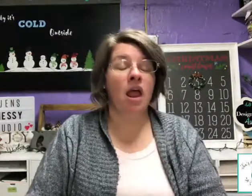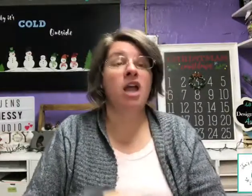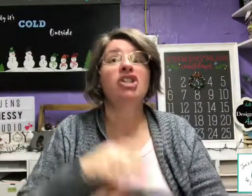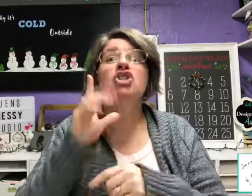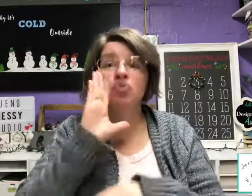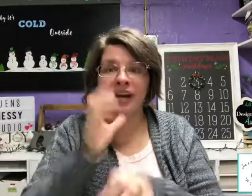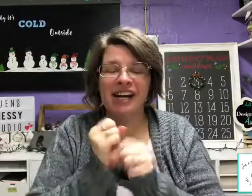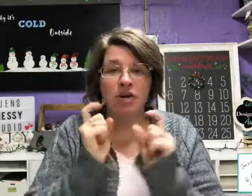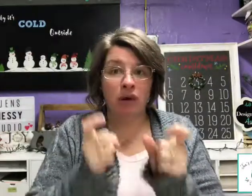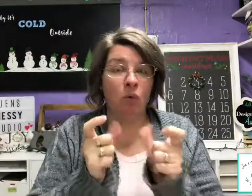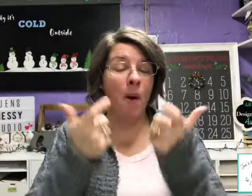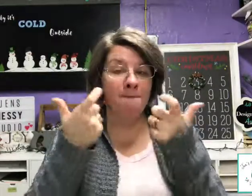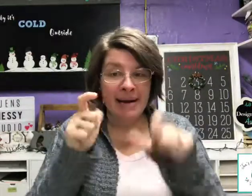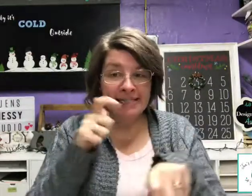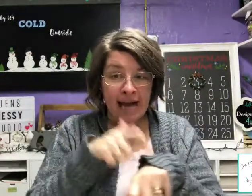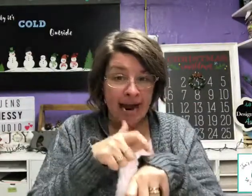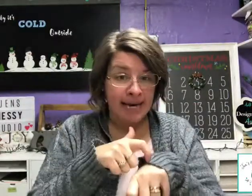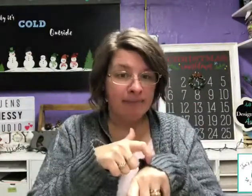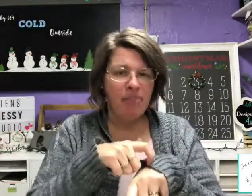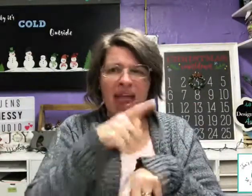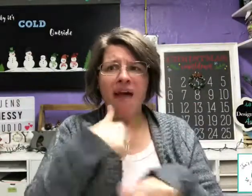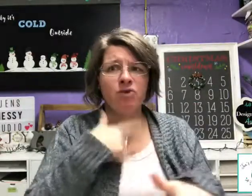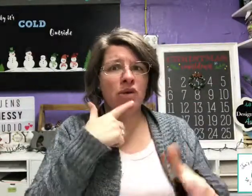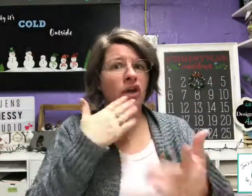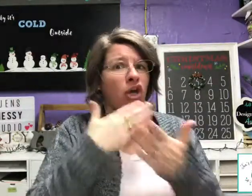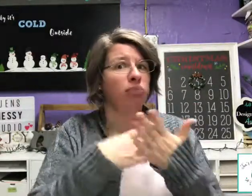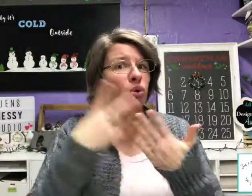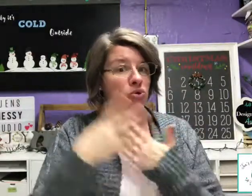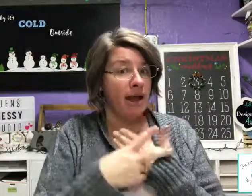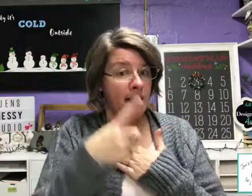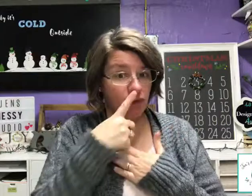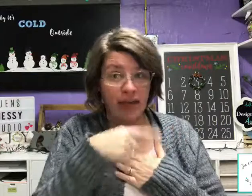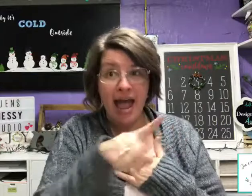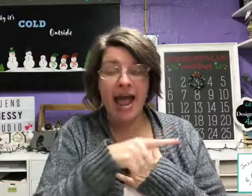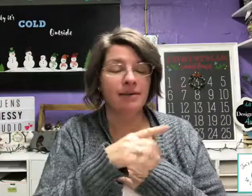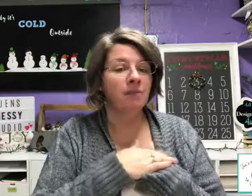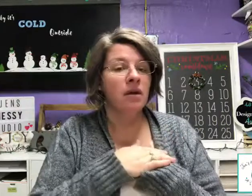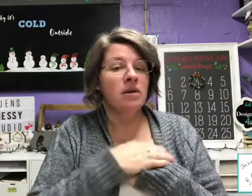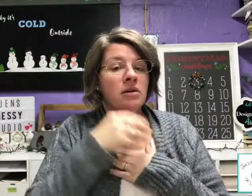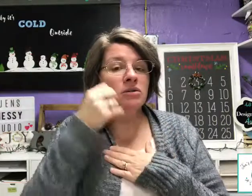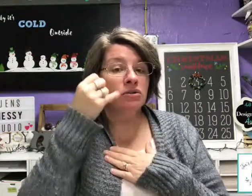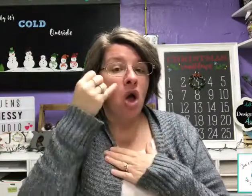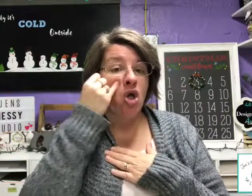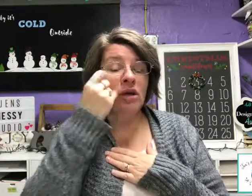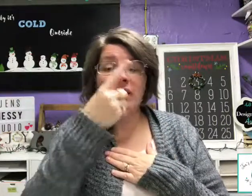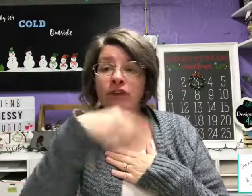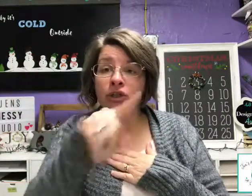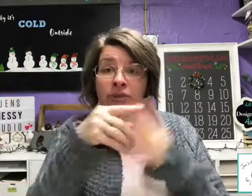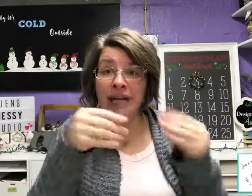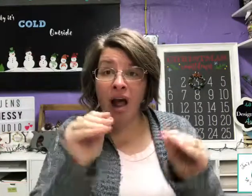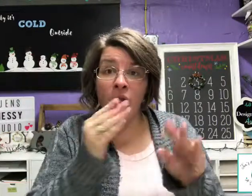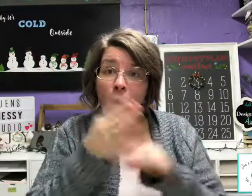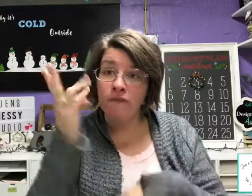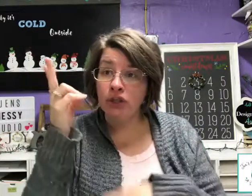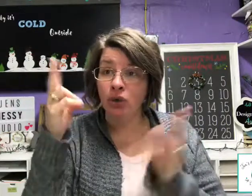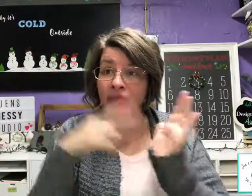you're really giving me your B-Time. They have a really good program for that. So if you're down over $2